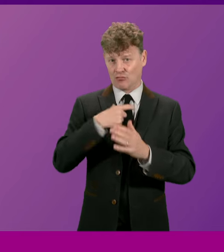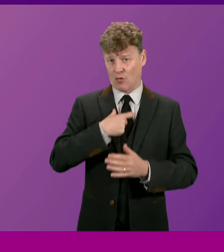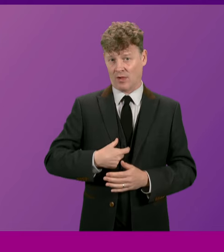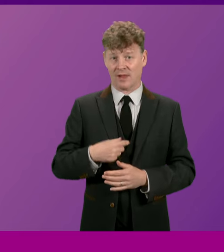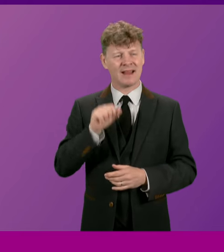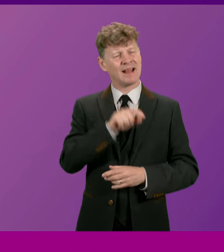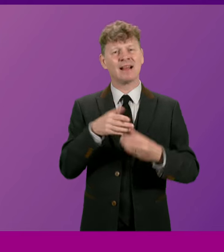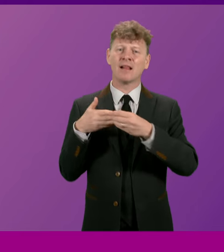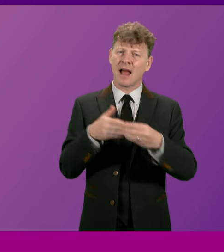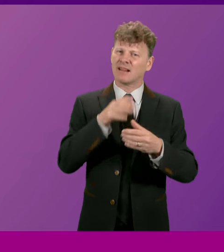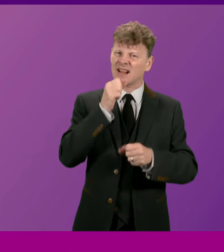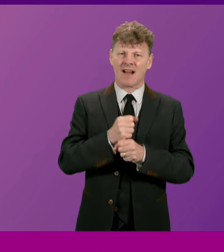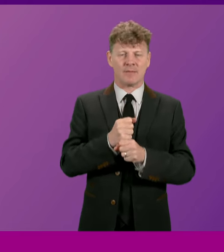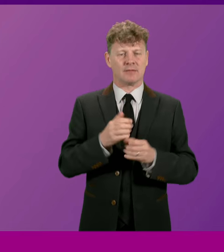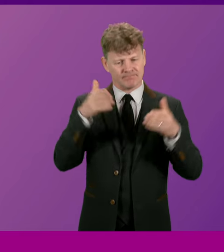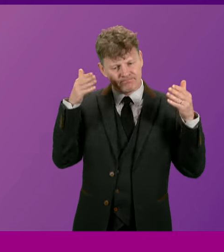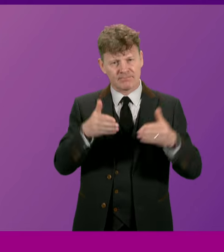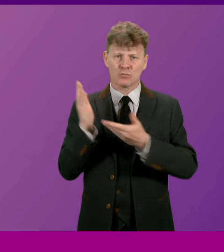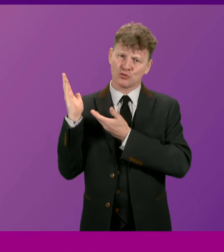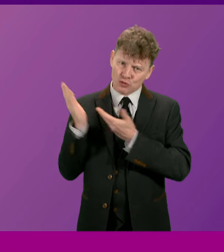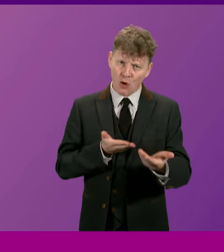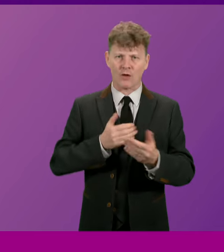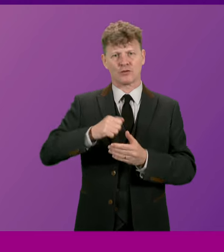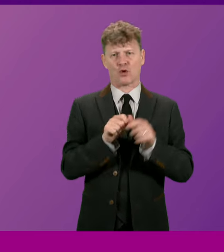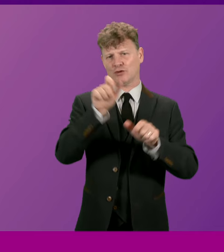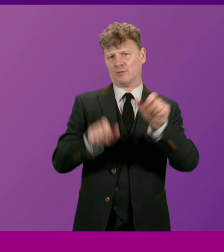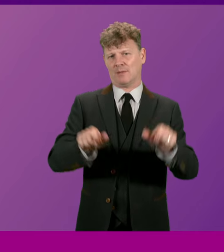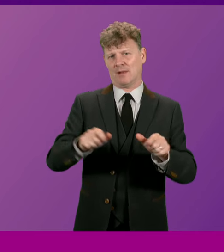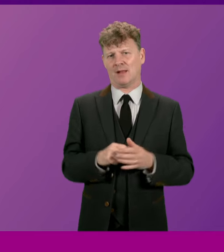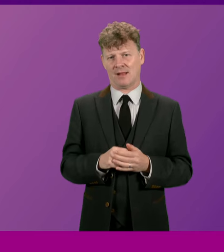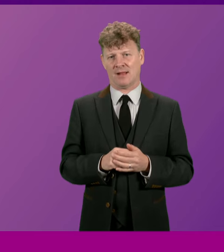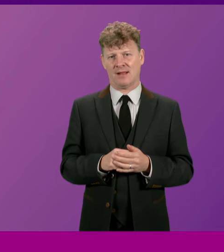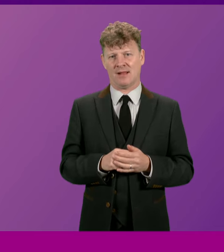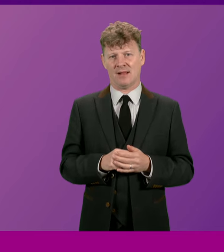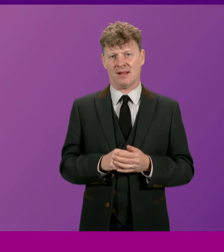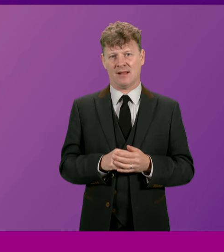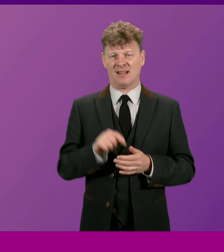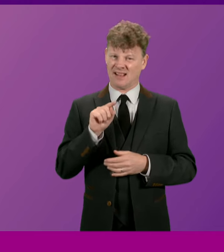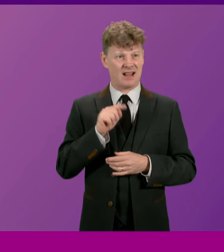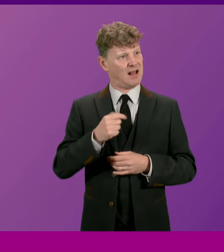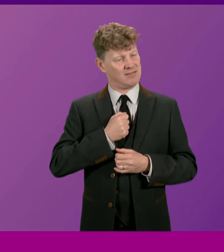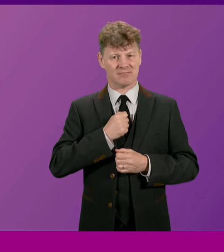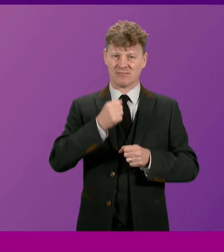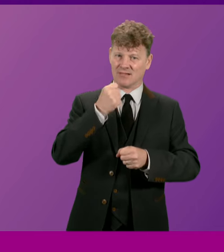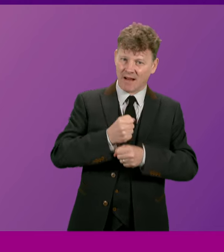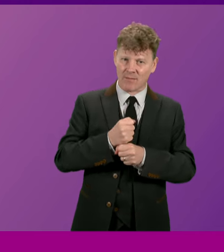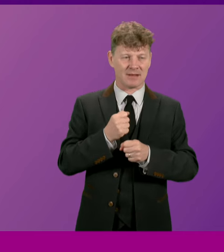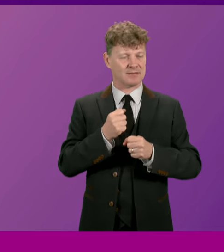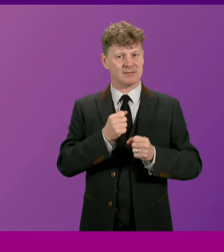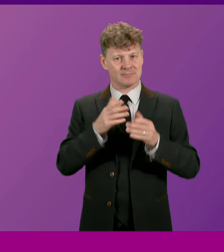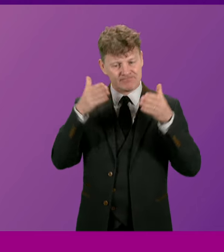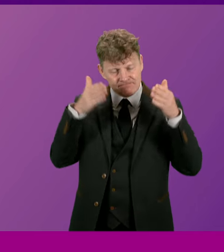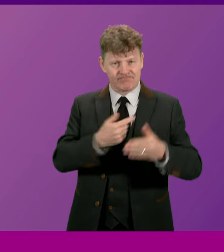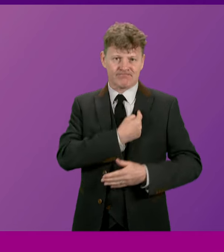government wholly devoted to serving the people of Scotland. That government, that that devotion to Scotland and her people,